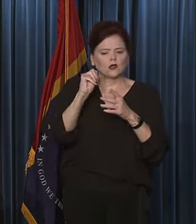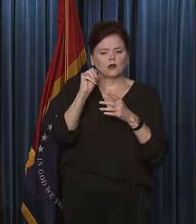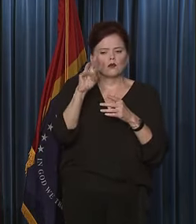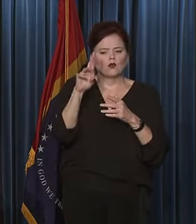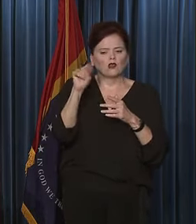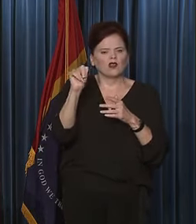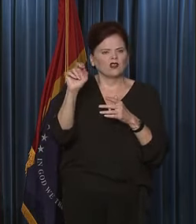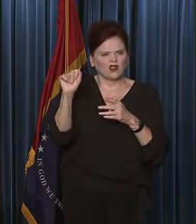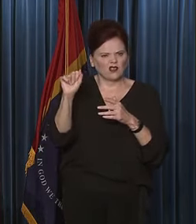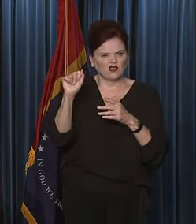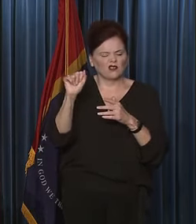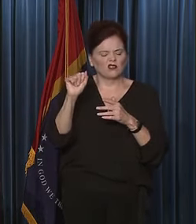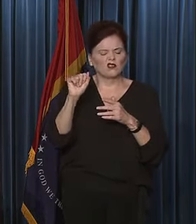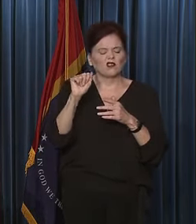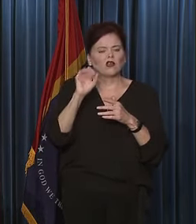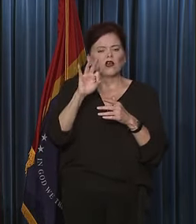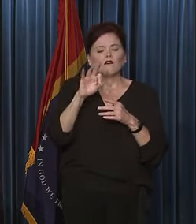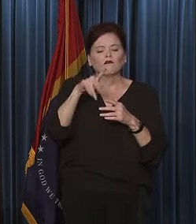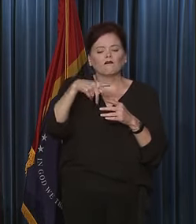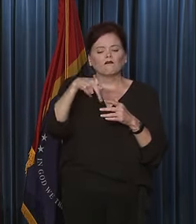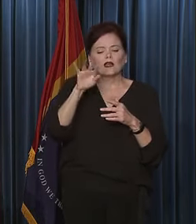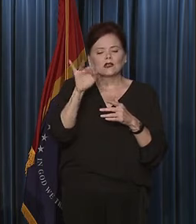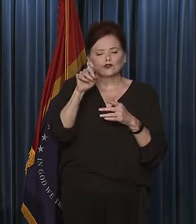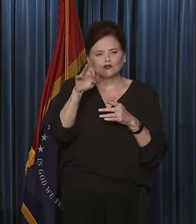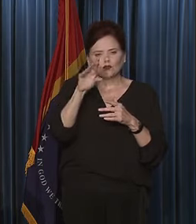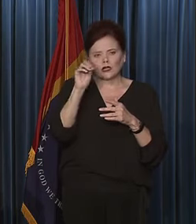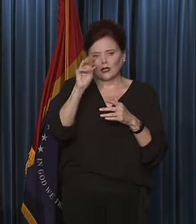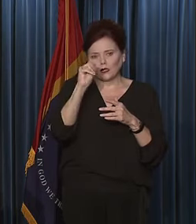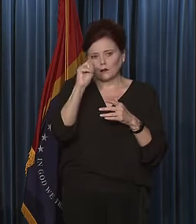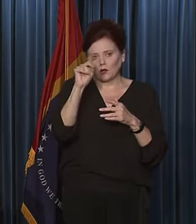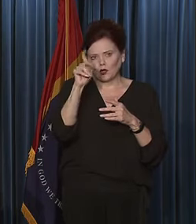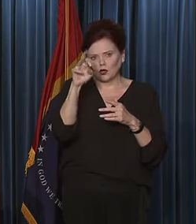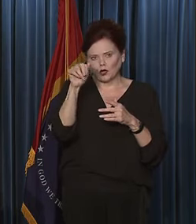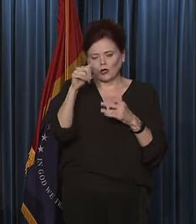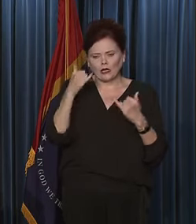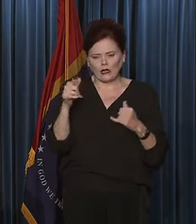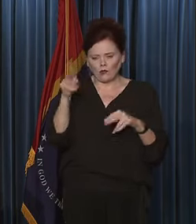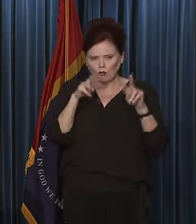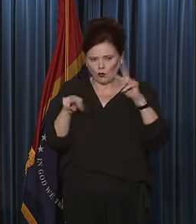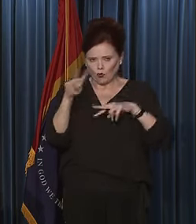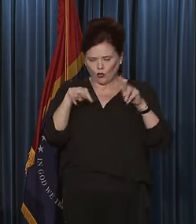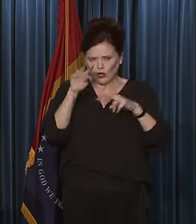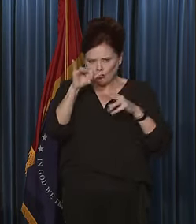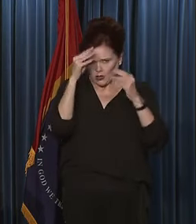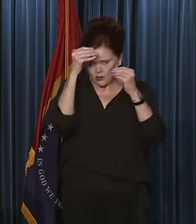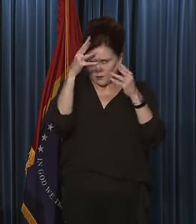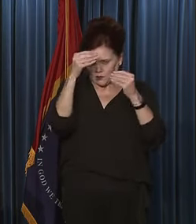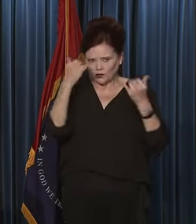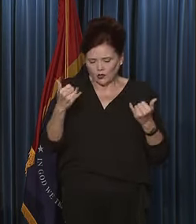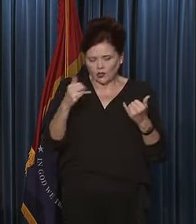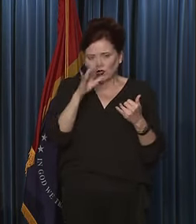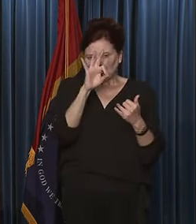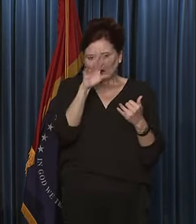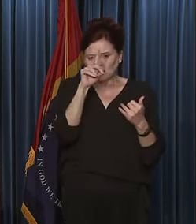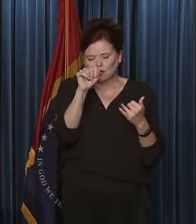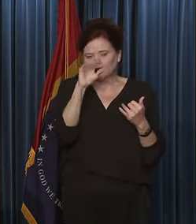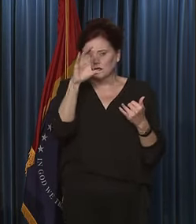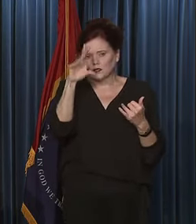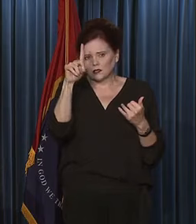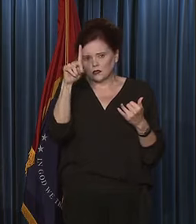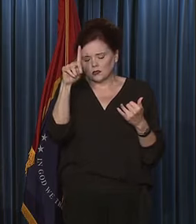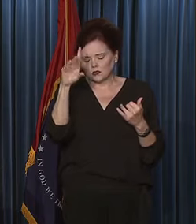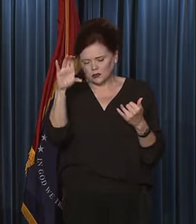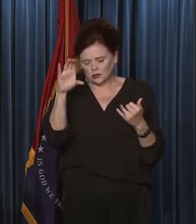vaccines of Pfizer and Moderna. So they're looking at that data right now. Certainly the FDA and CDC, and we agree,